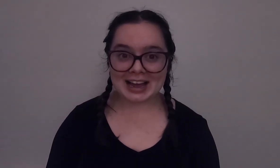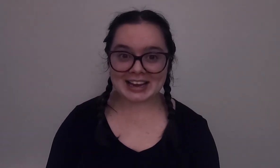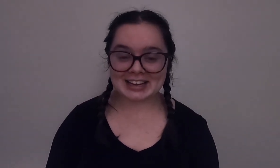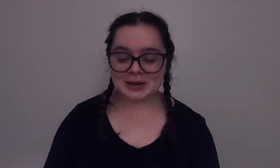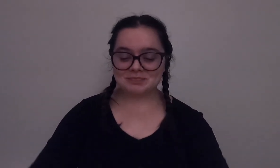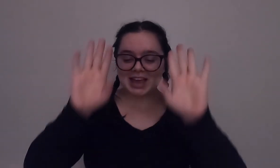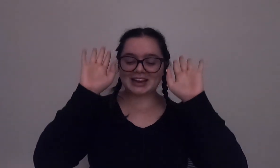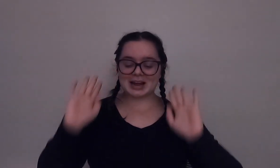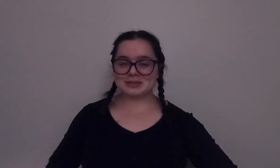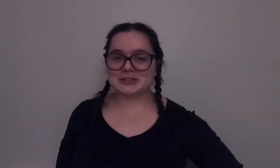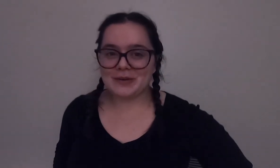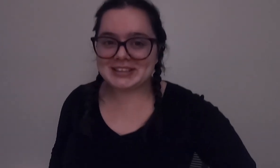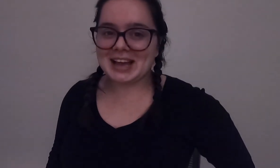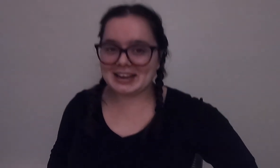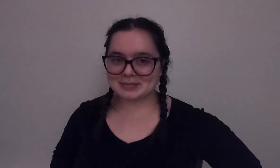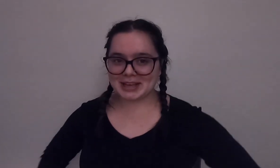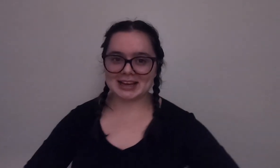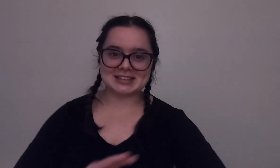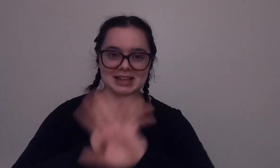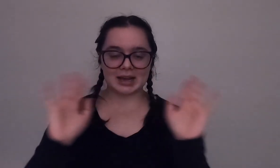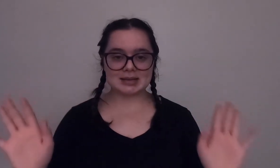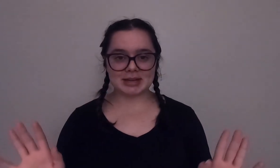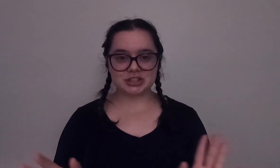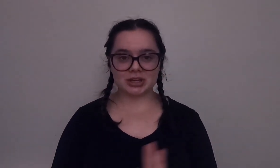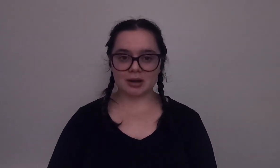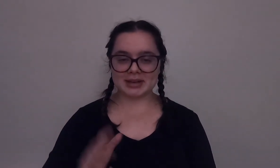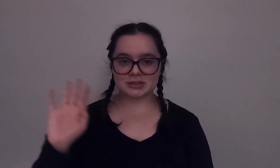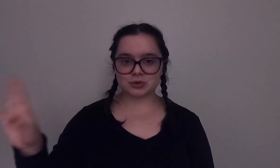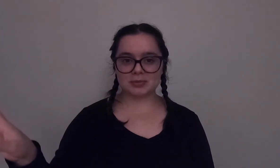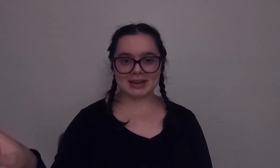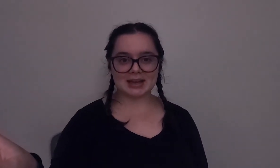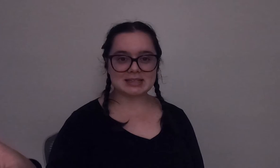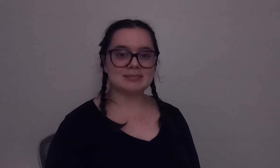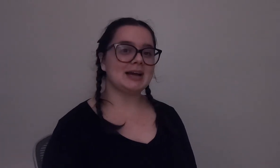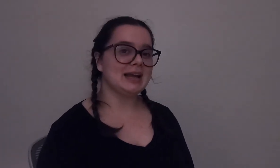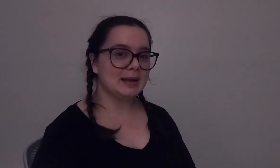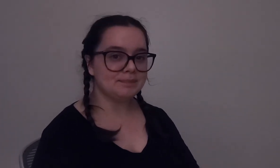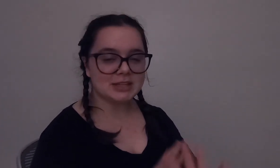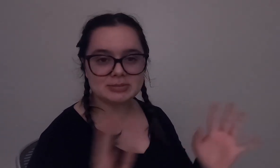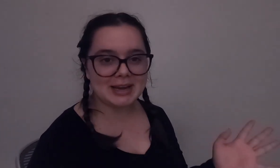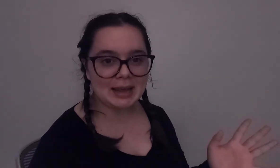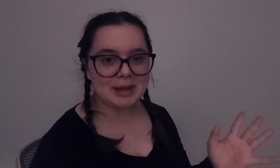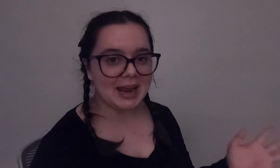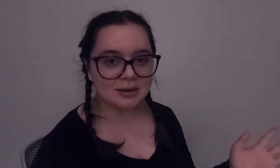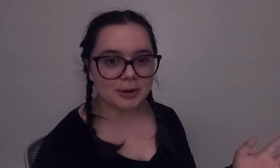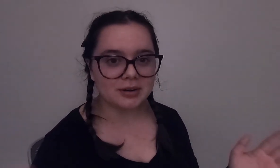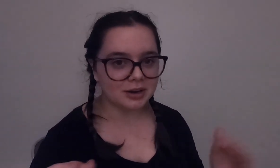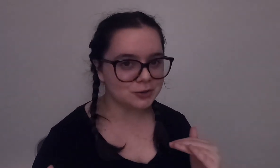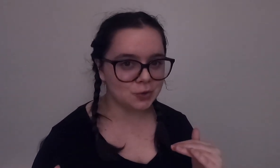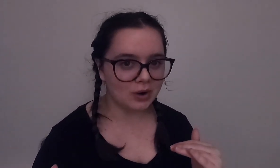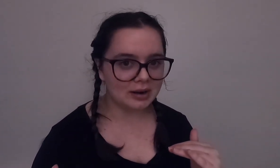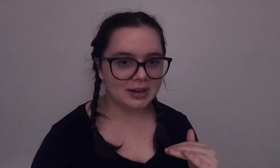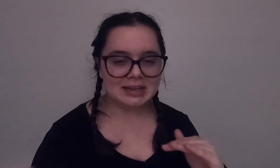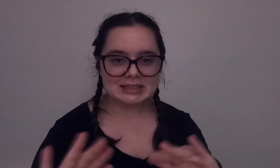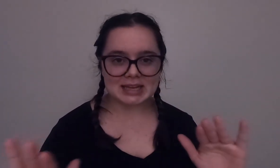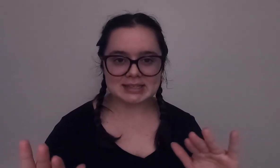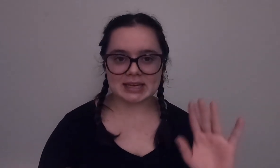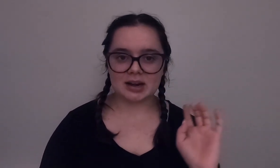and I'm so excited because like I mentioned on my social medias my name it's my name Hayden Burton underscore that's it